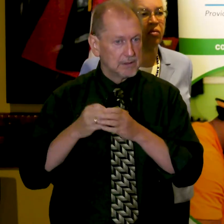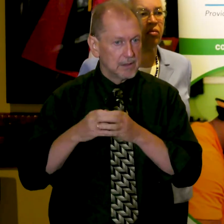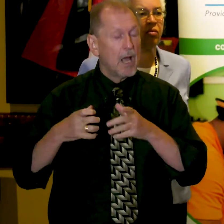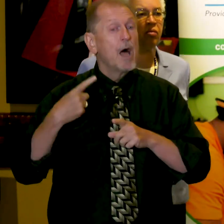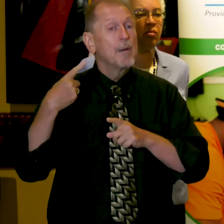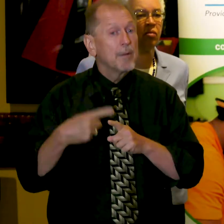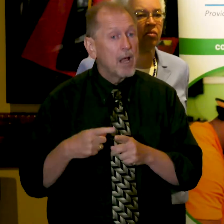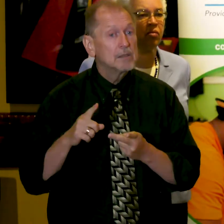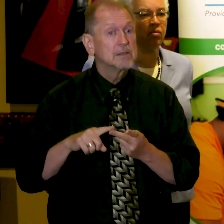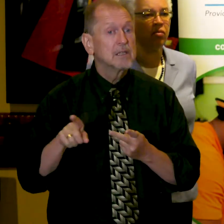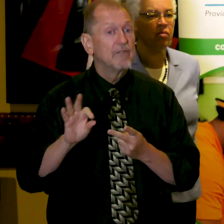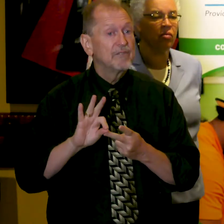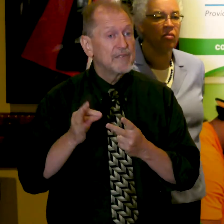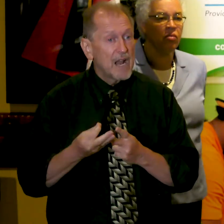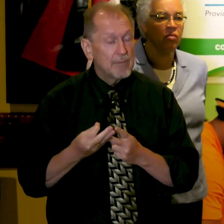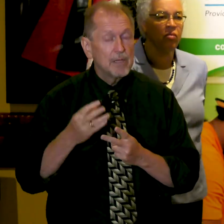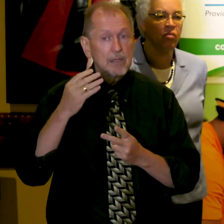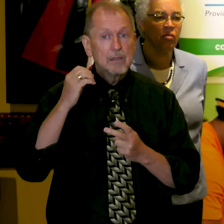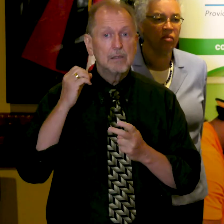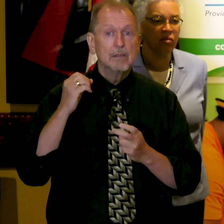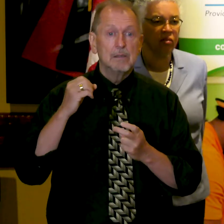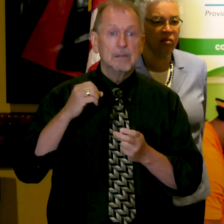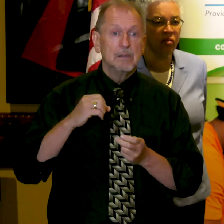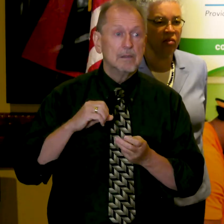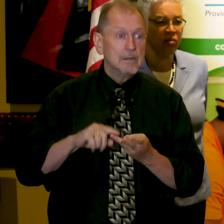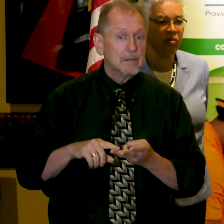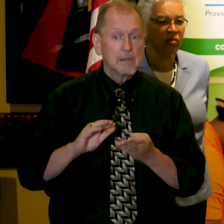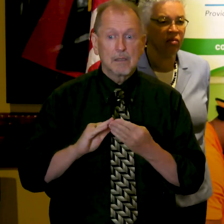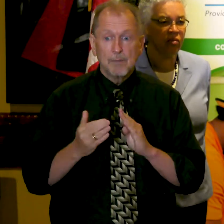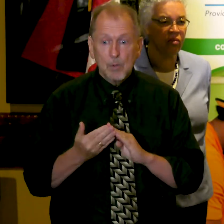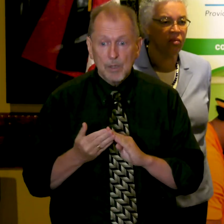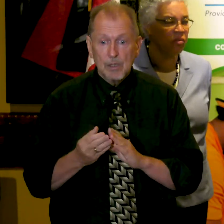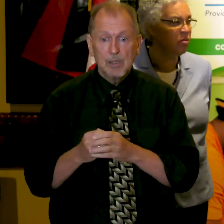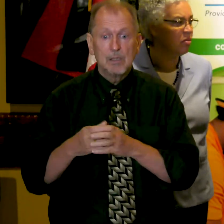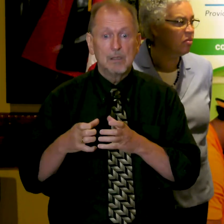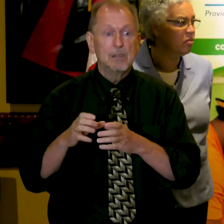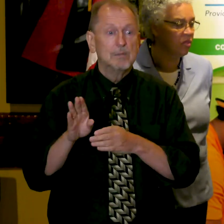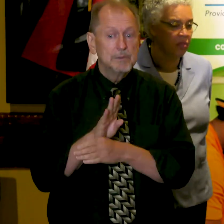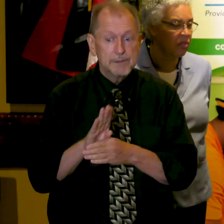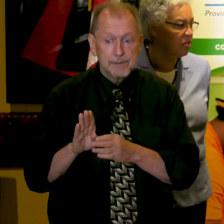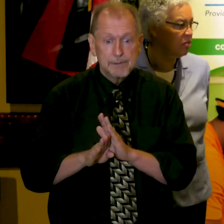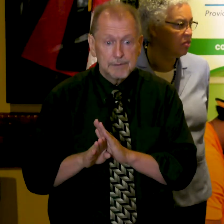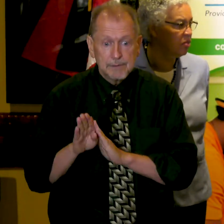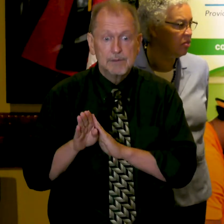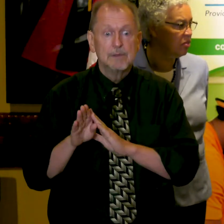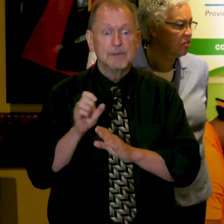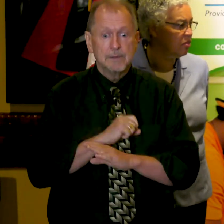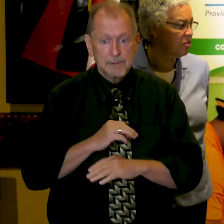lives of their families, the lives of the communities where they hold those businesses.